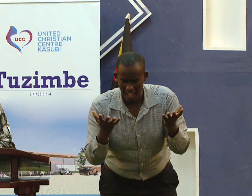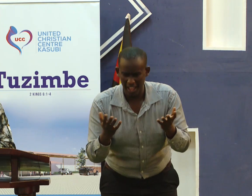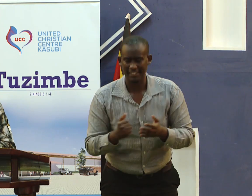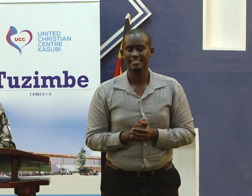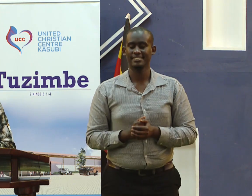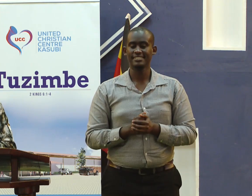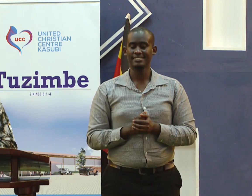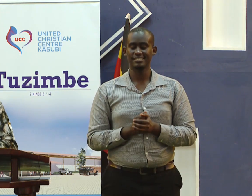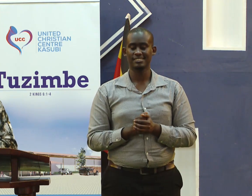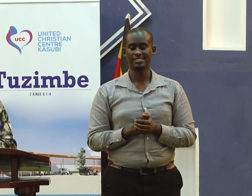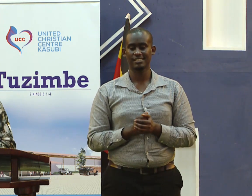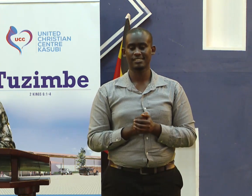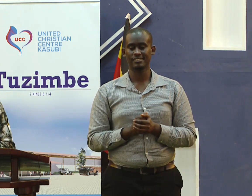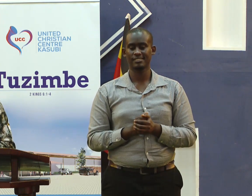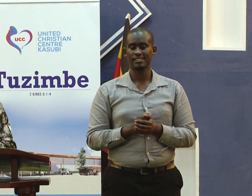Verse 20.